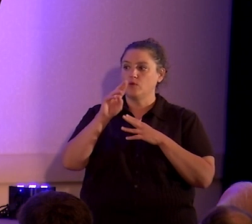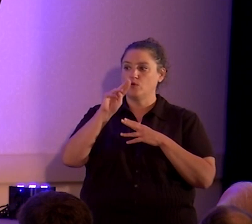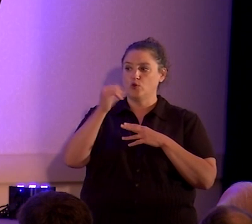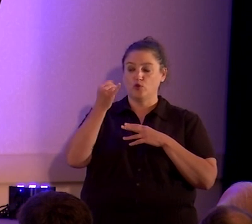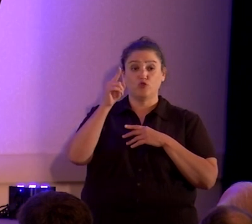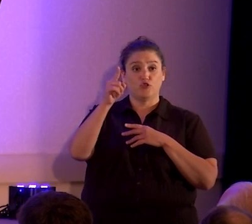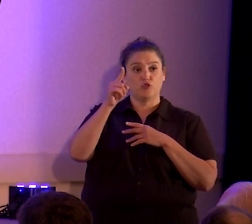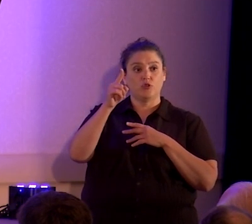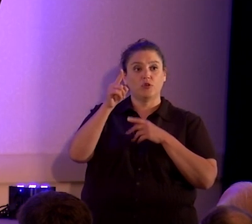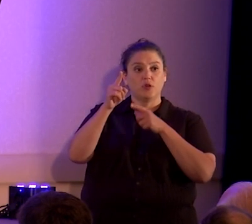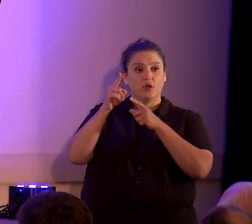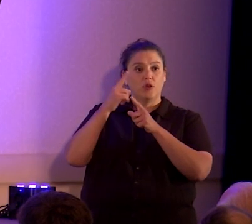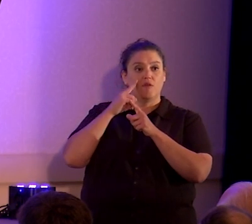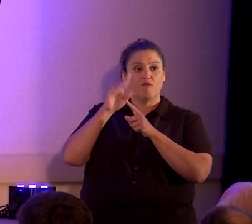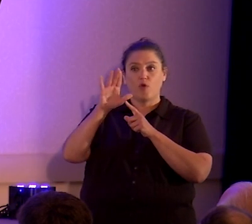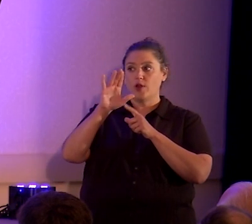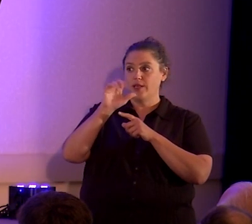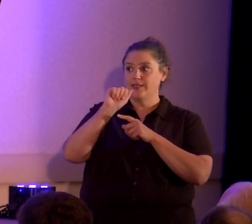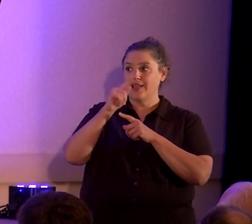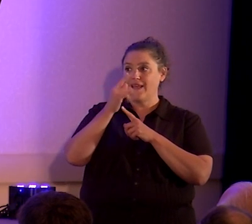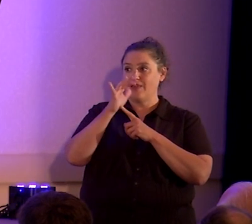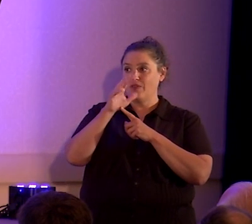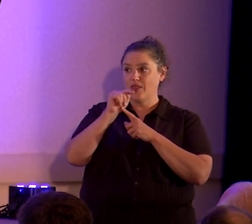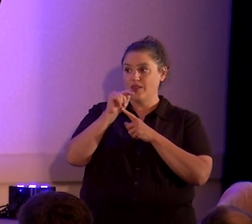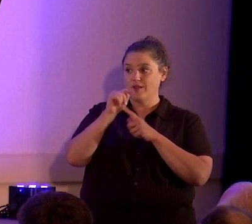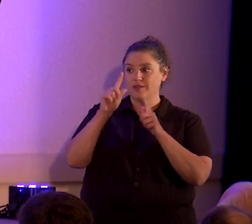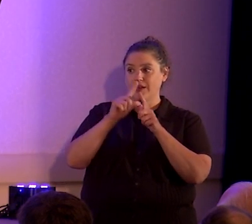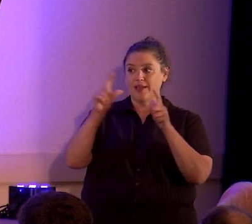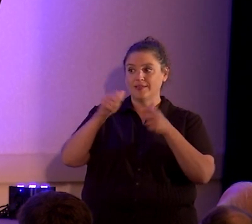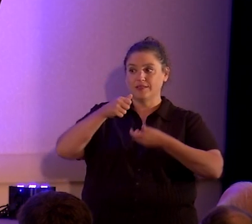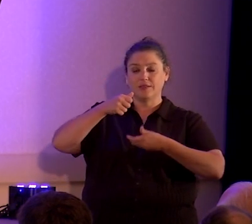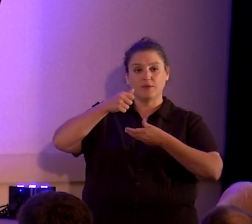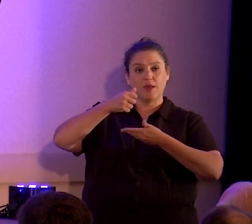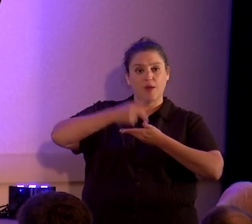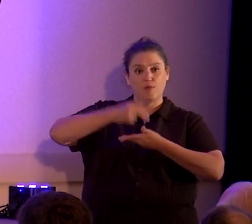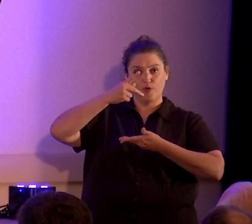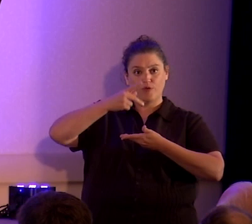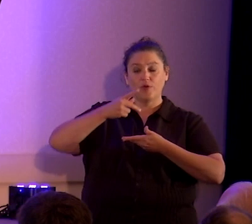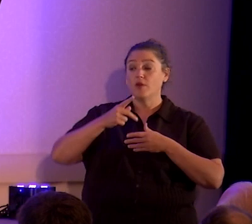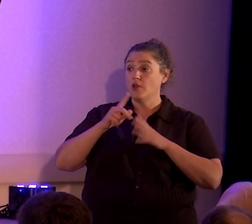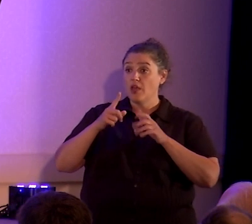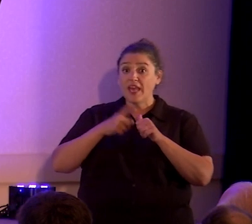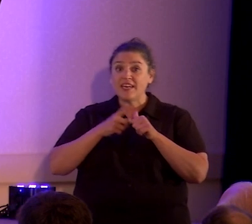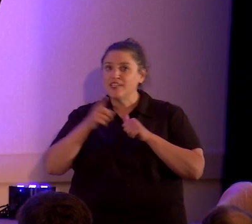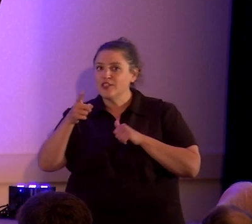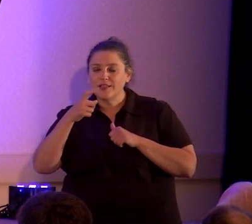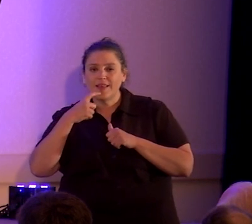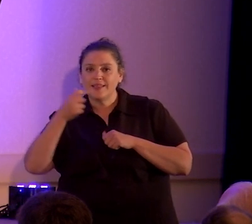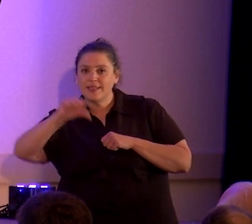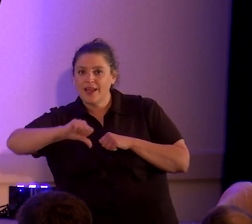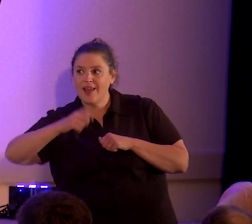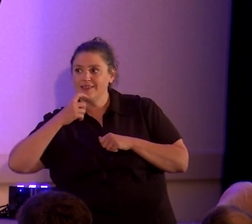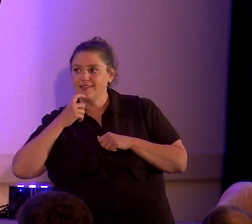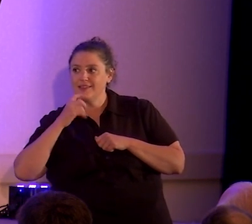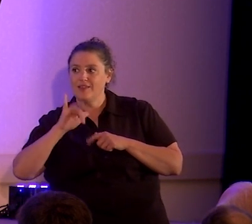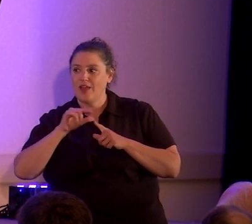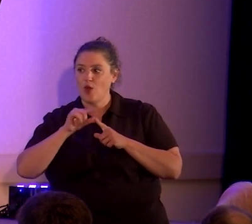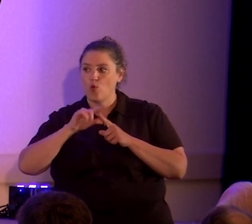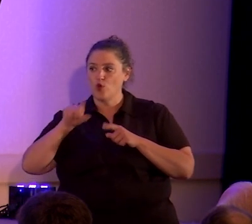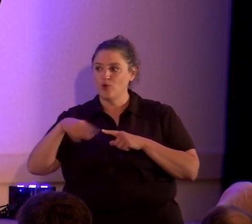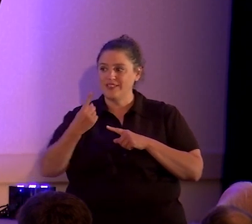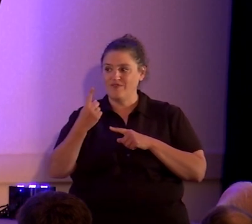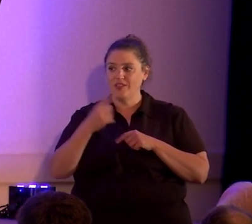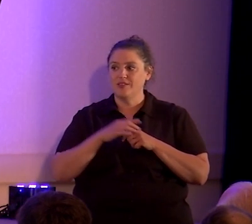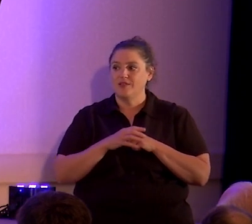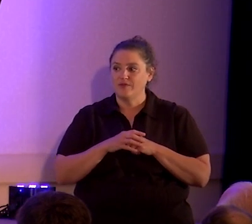to have his atheist license plate approved. Initially, they denied it, claiming that the word atheist was offensive then, too.